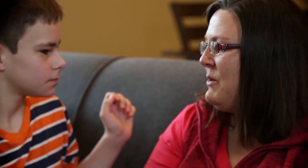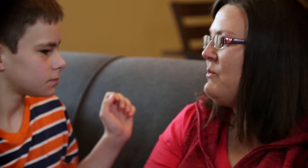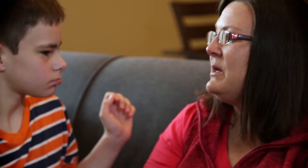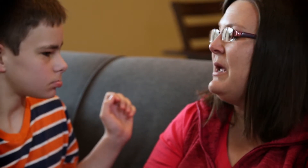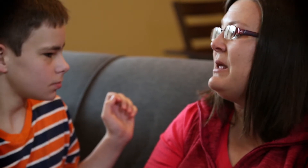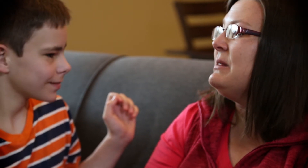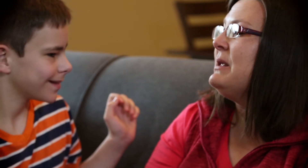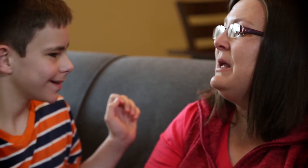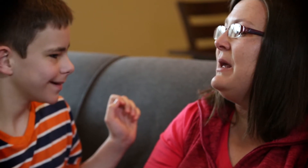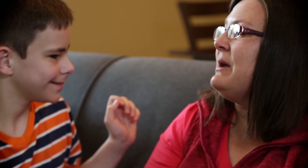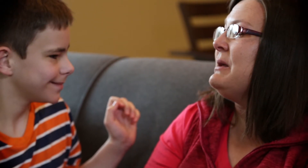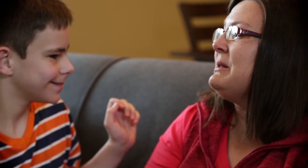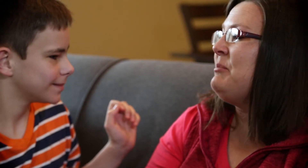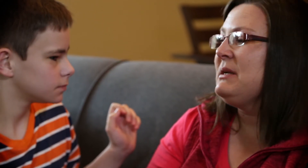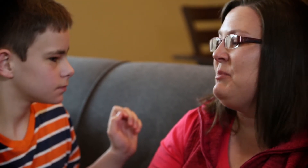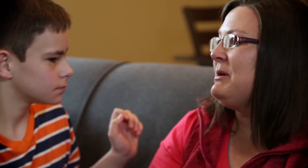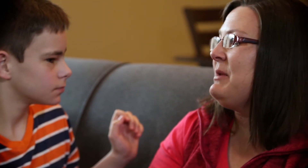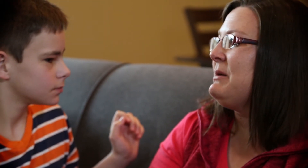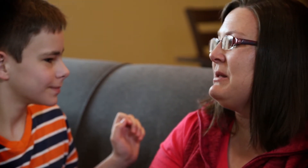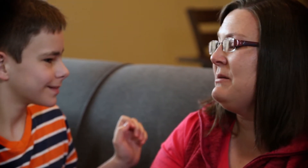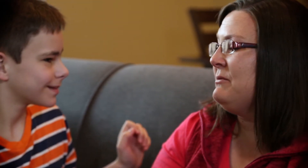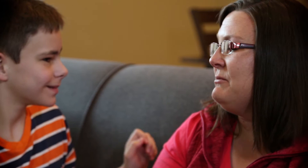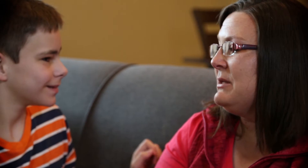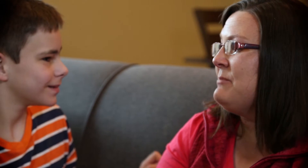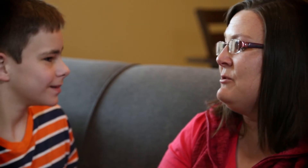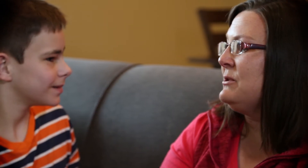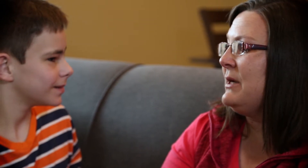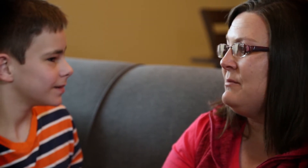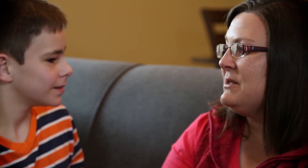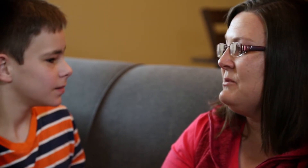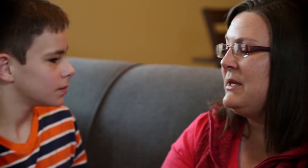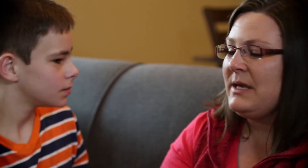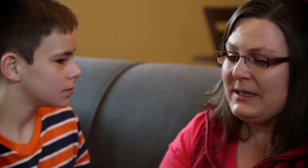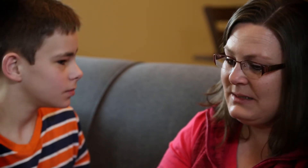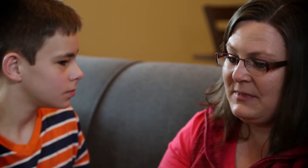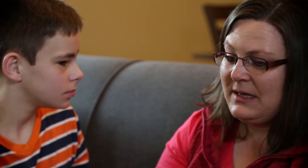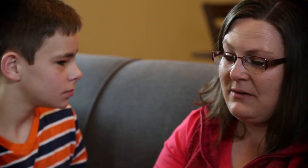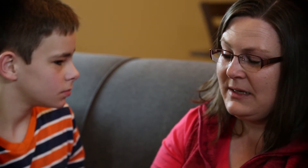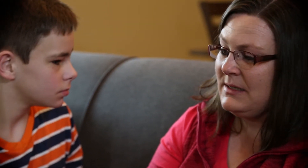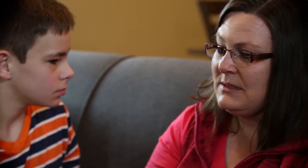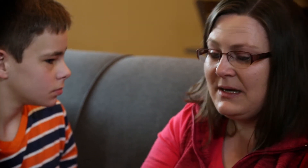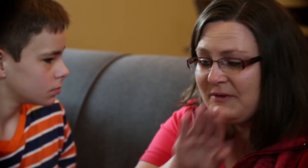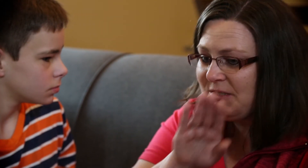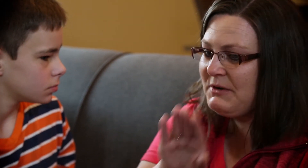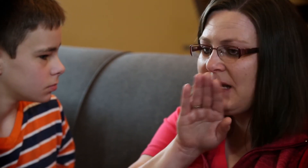When, and the best part about it, the really emotional times is when he gets something out and he's not frustrated.